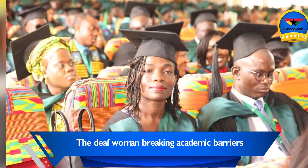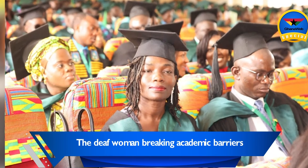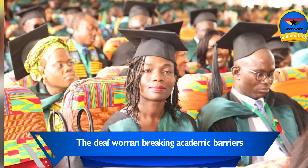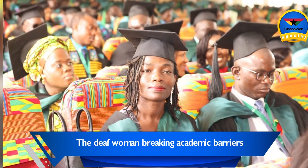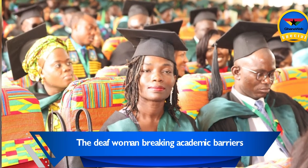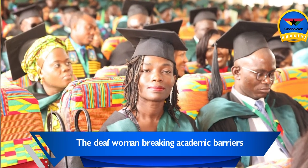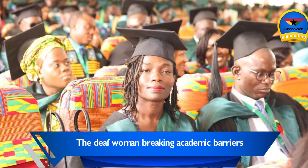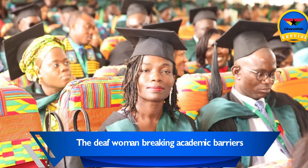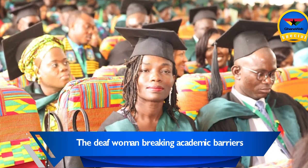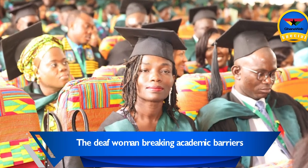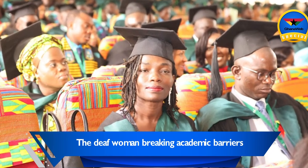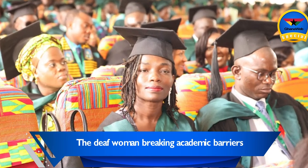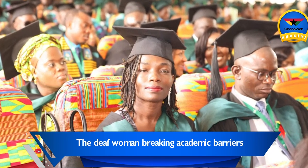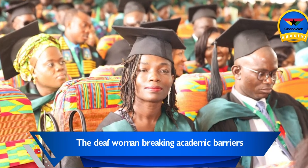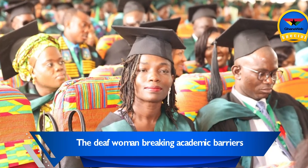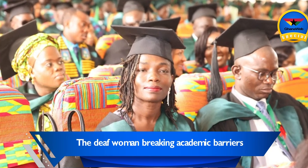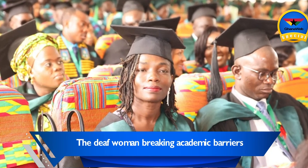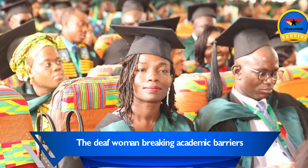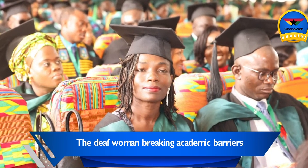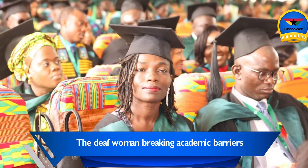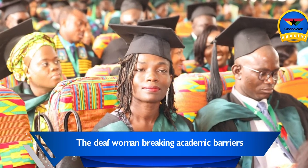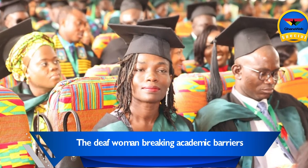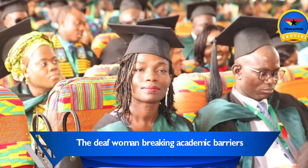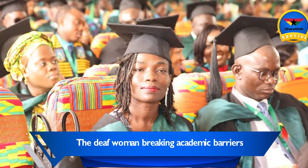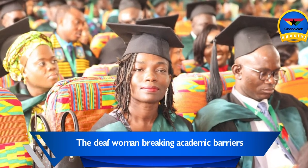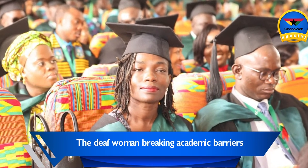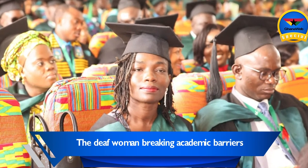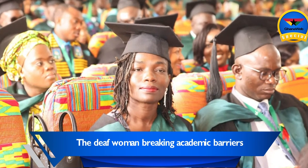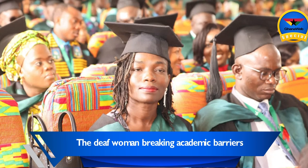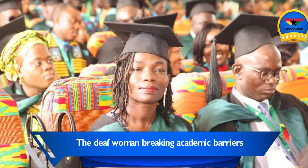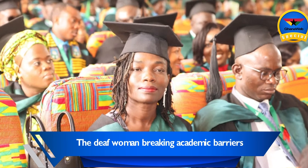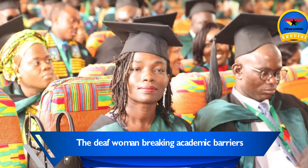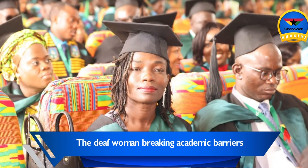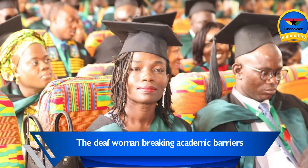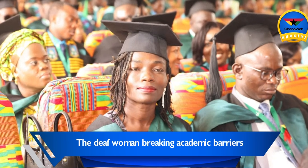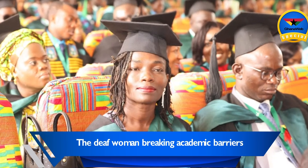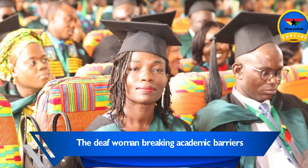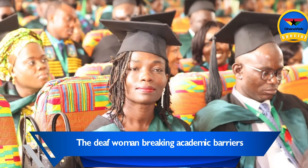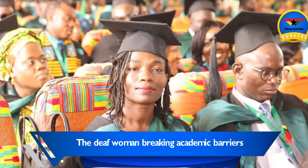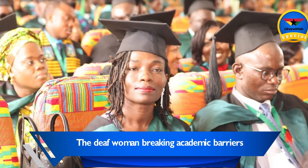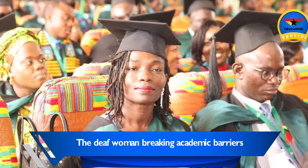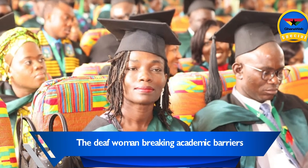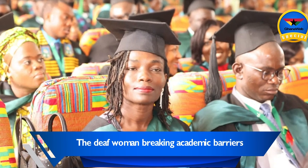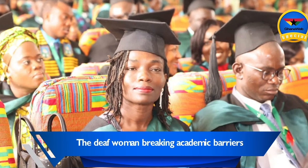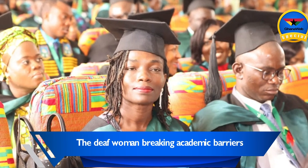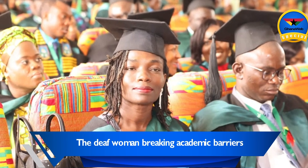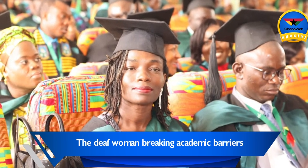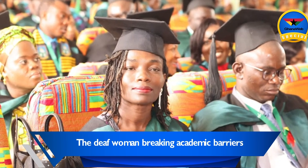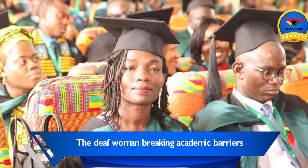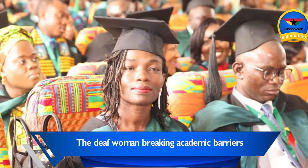Lydia has gained admission to the Gallaudet University, a private, federally-chartered research university in